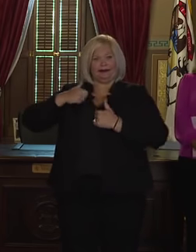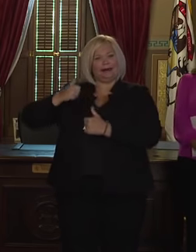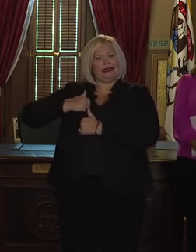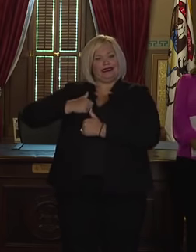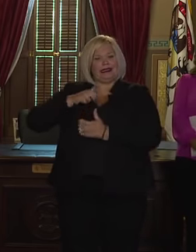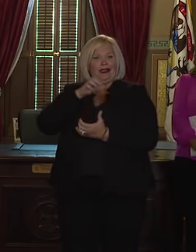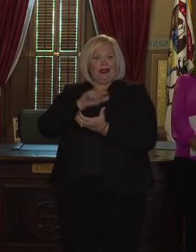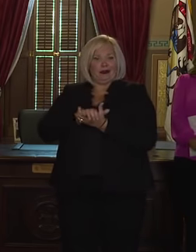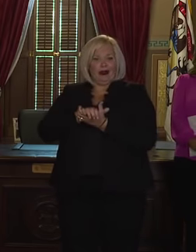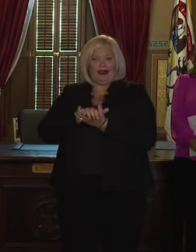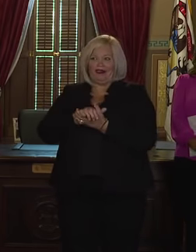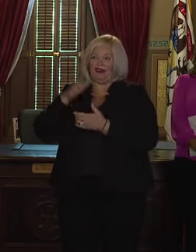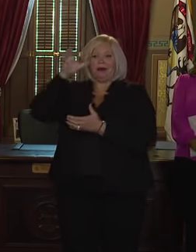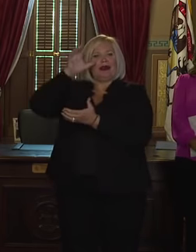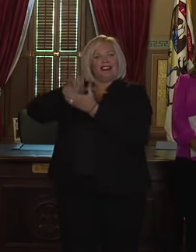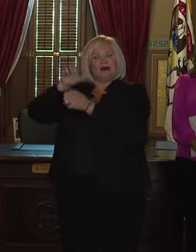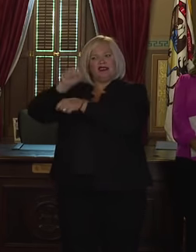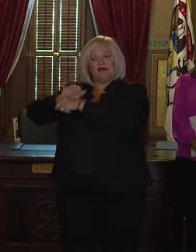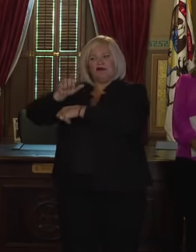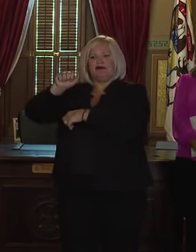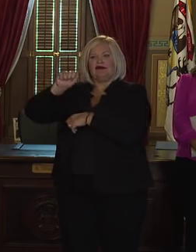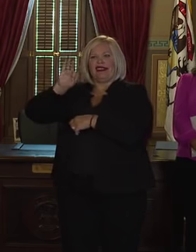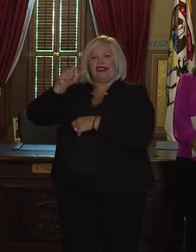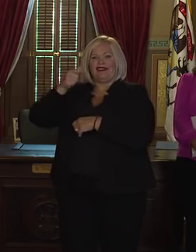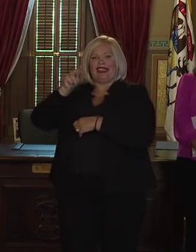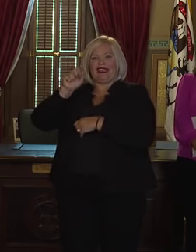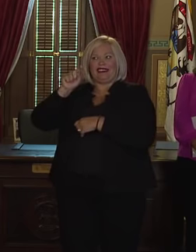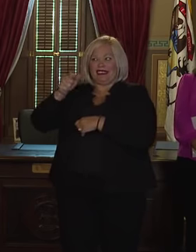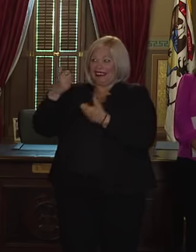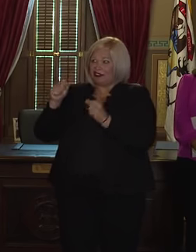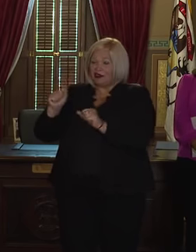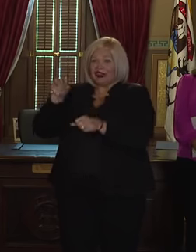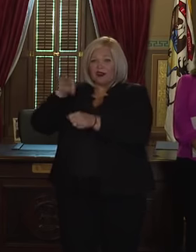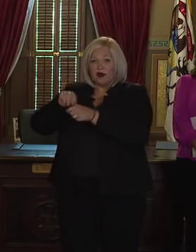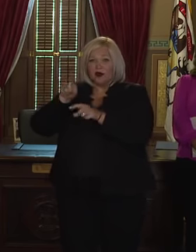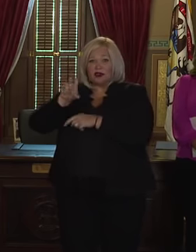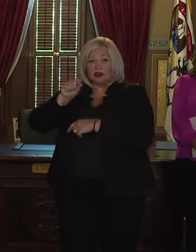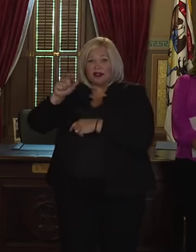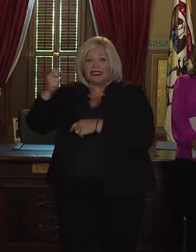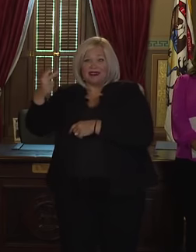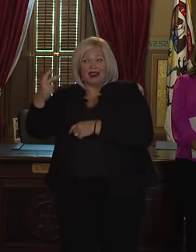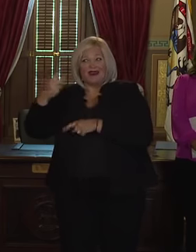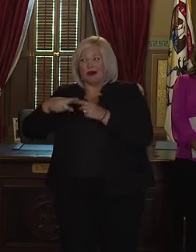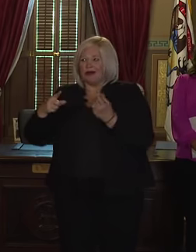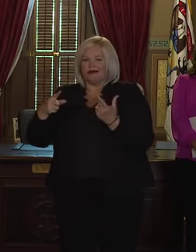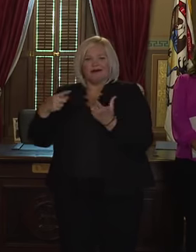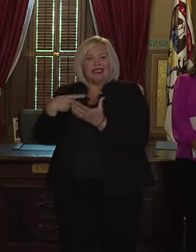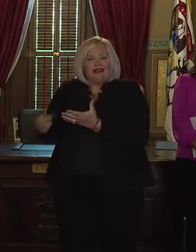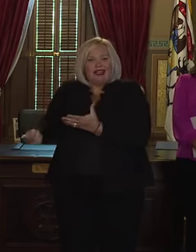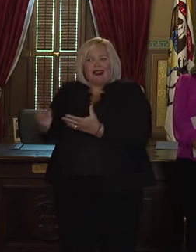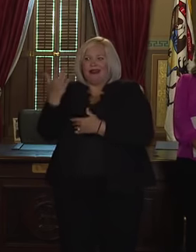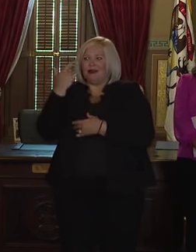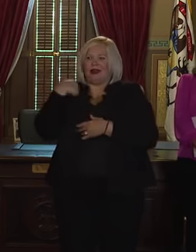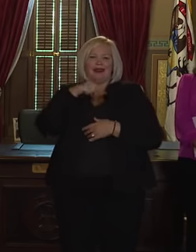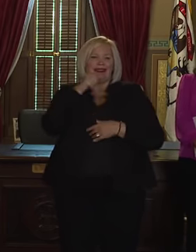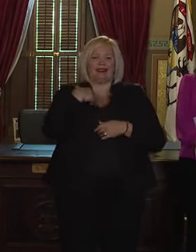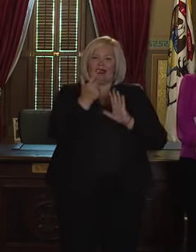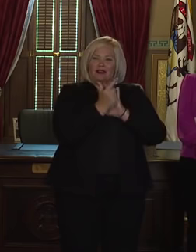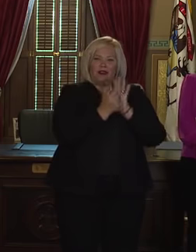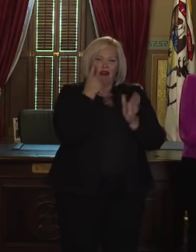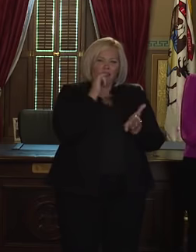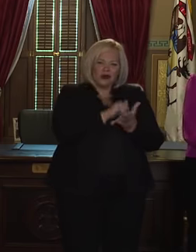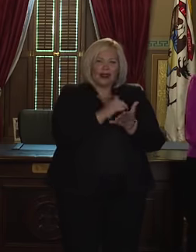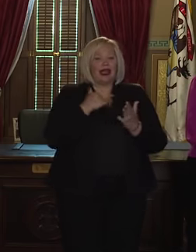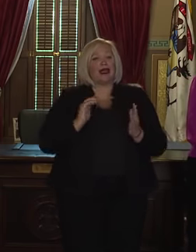who served in Afghanistan and attempted to vote in 2012 but was unable to because this very provision was not in place, I was